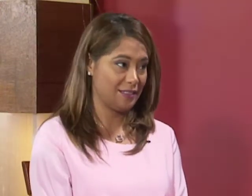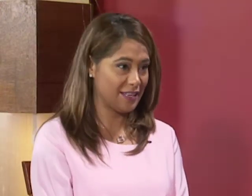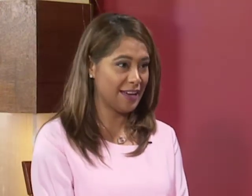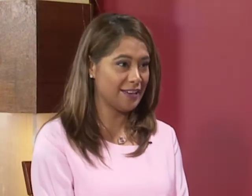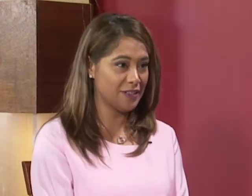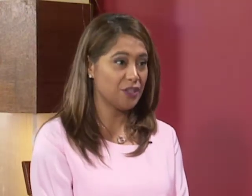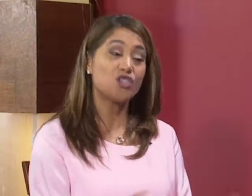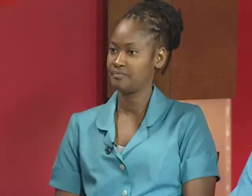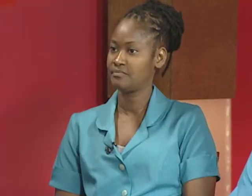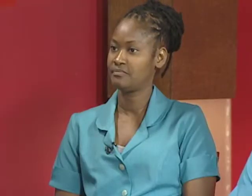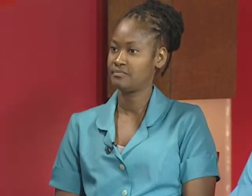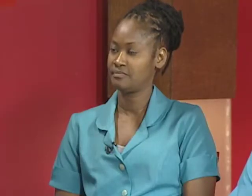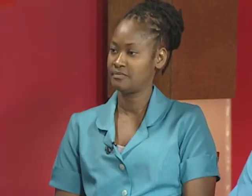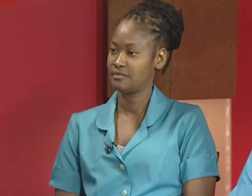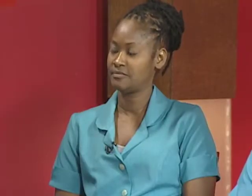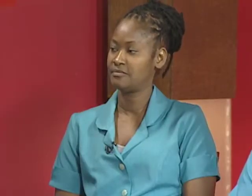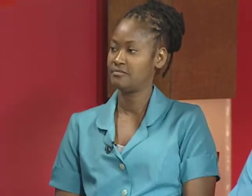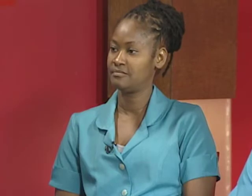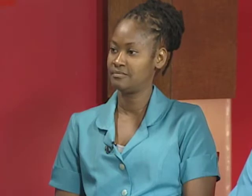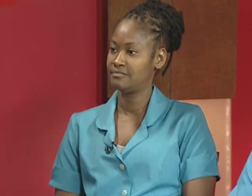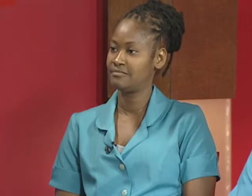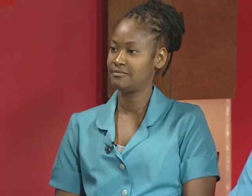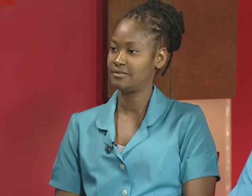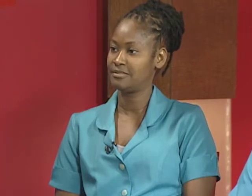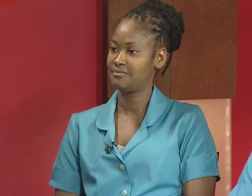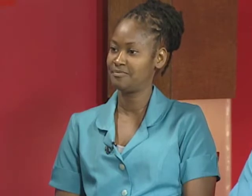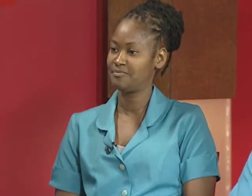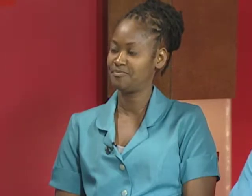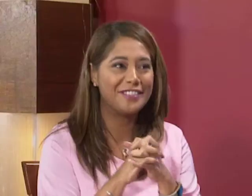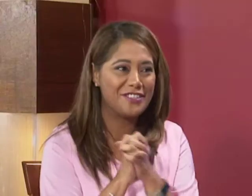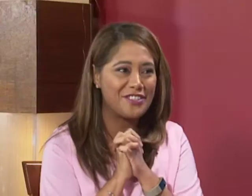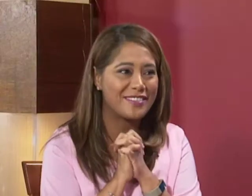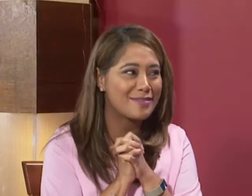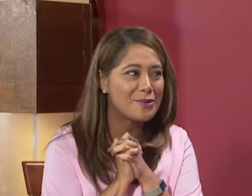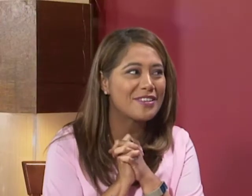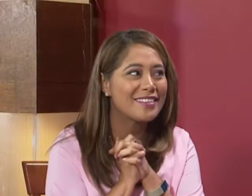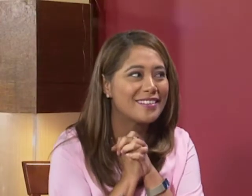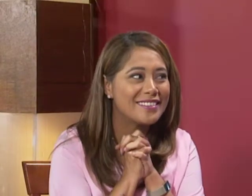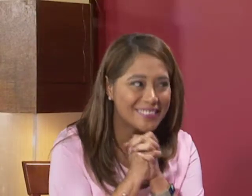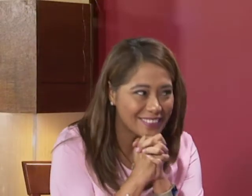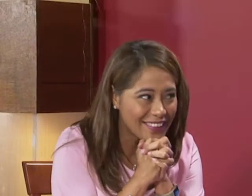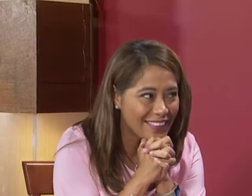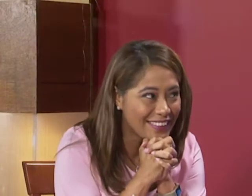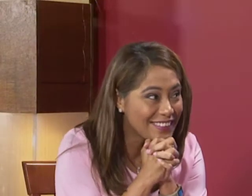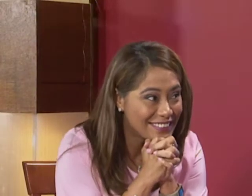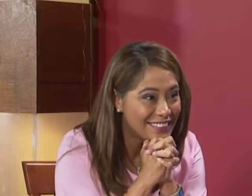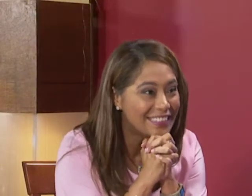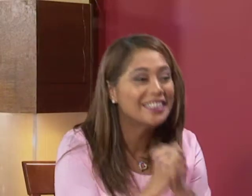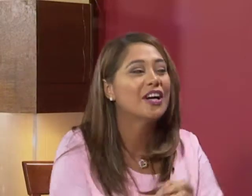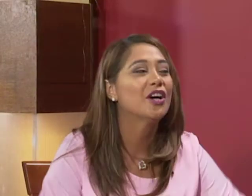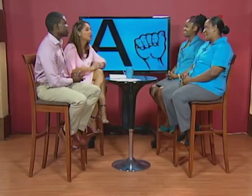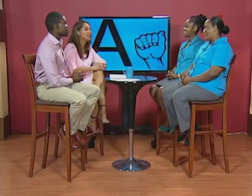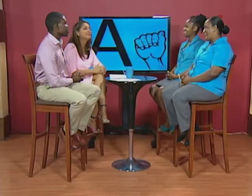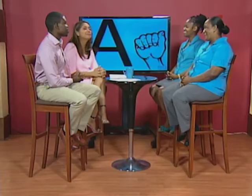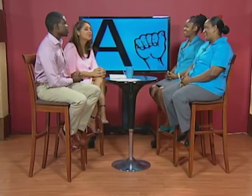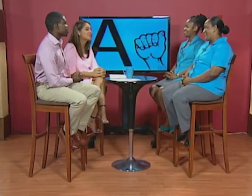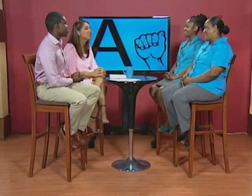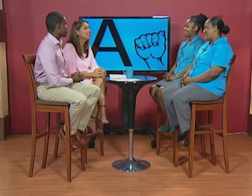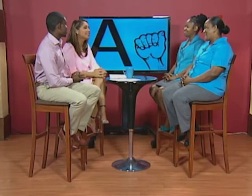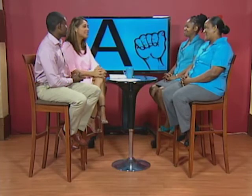yeah so that's always a great place to start right so that's what you're going to teach us this morning right okay so let's